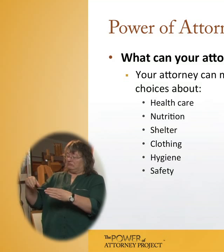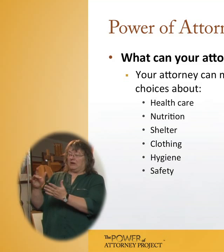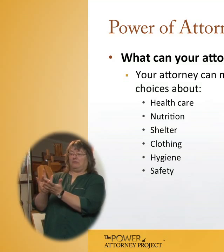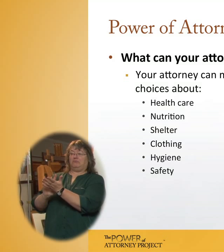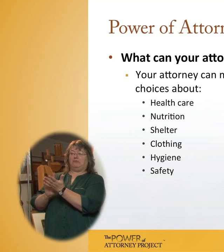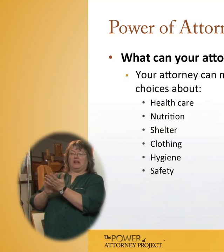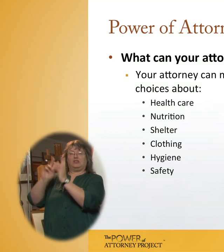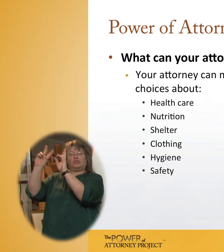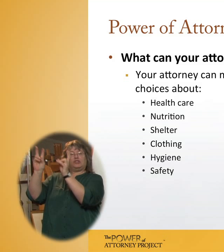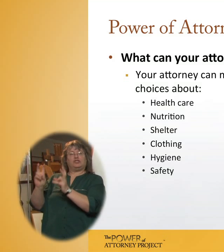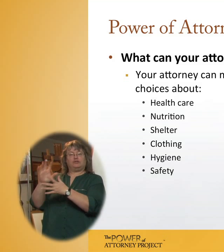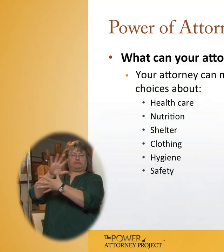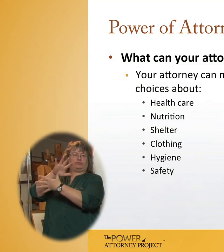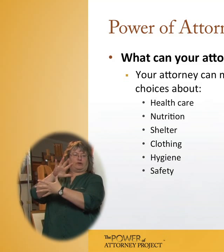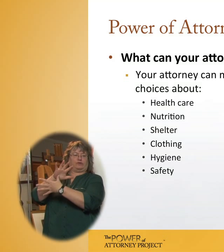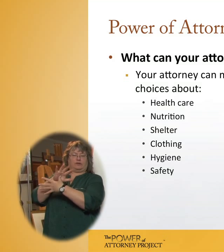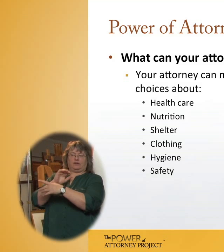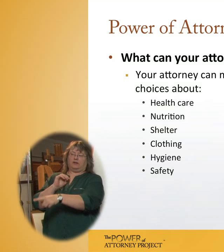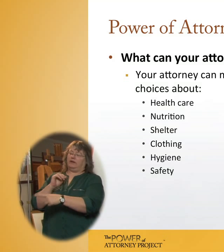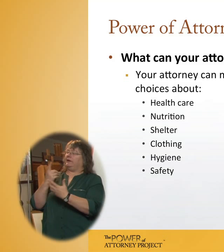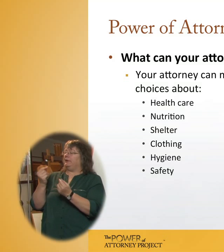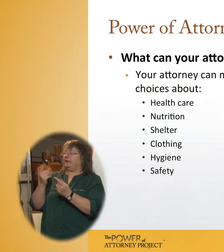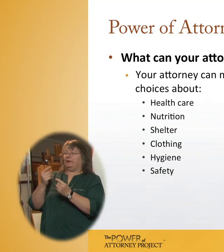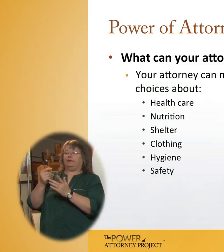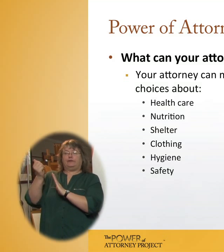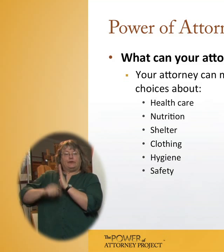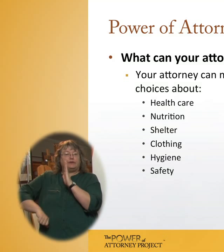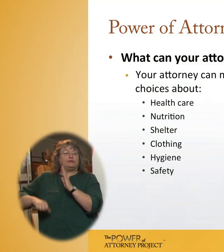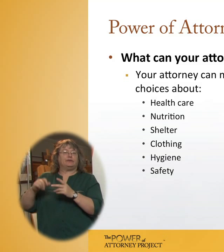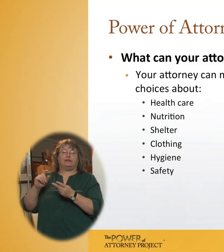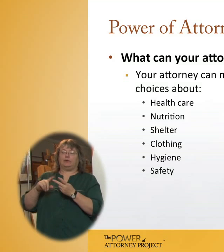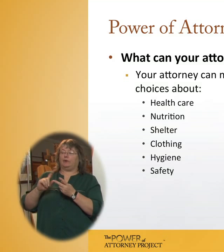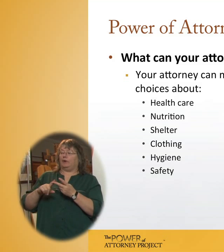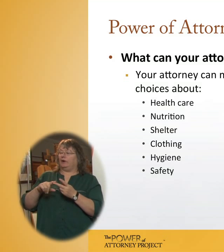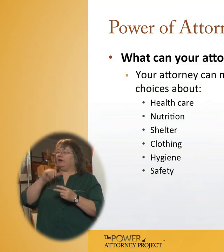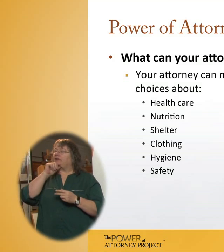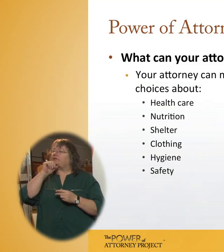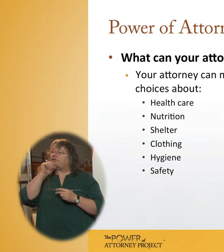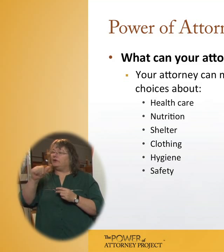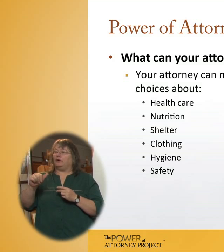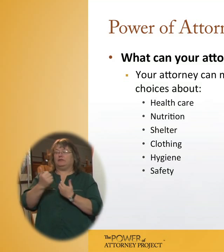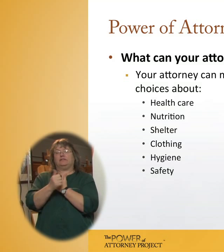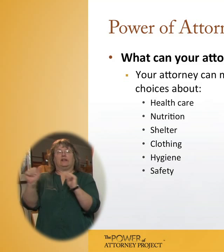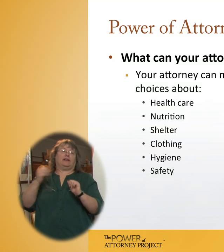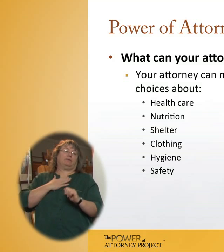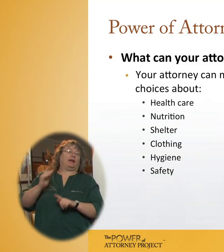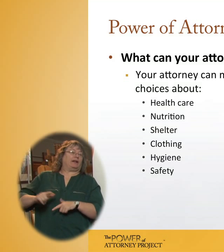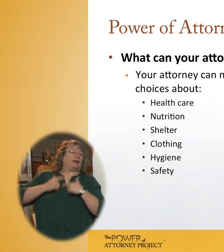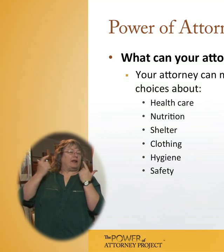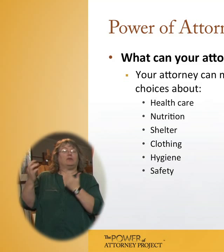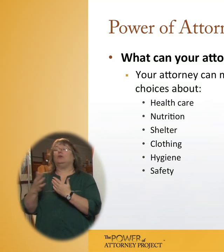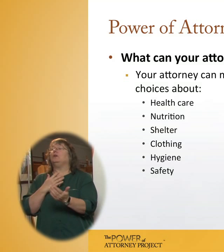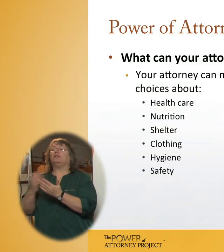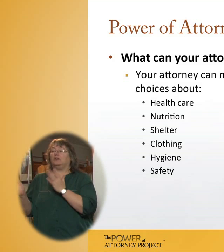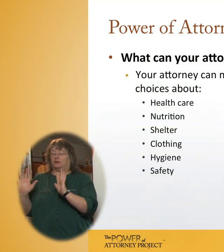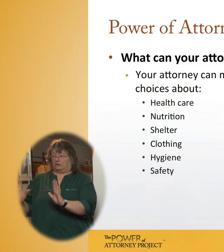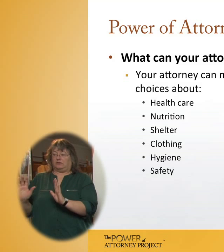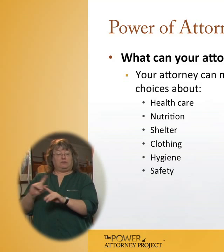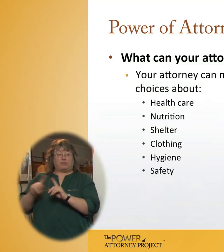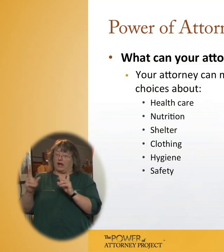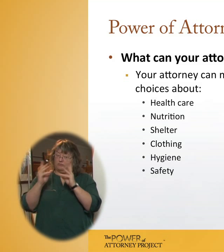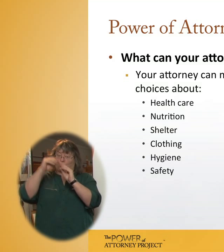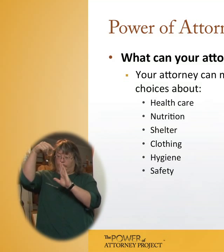withholding consent, granting consent to procedures, putting in clauses like don't take any heroic measures, etc. But it's more than that.